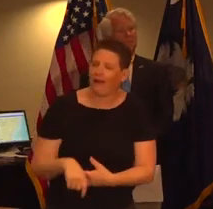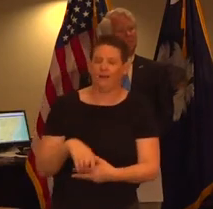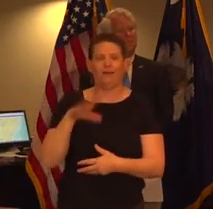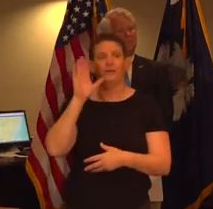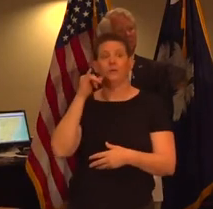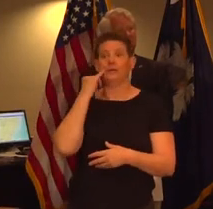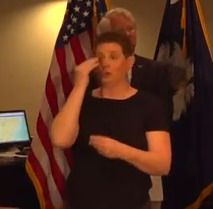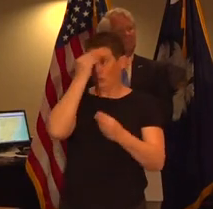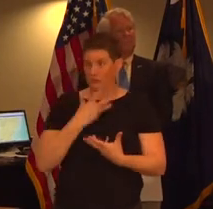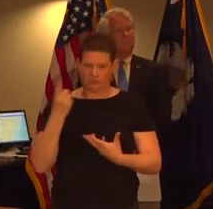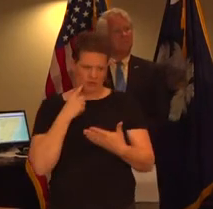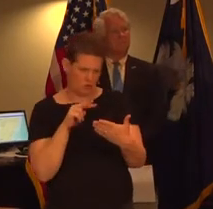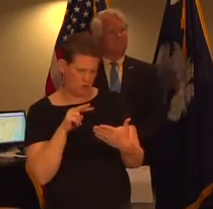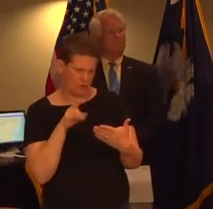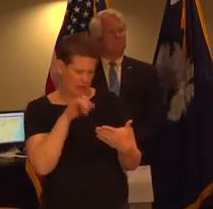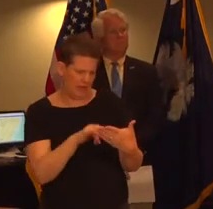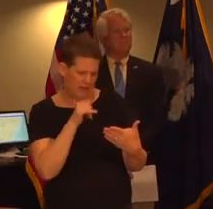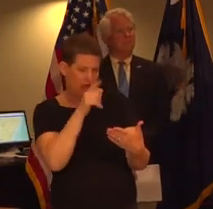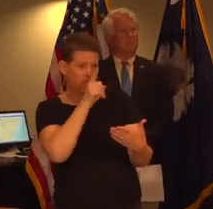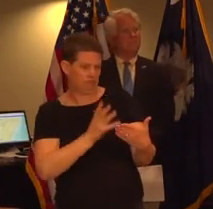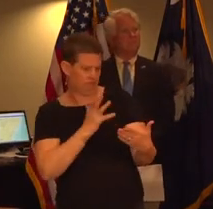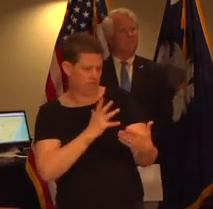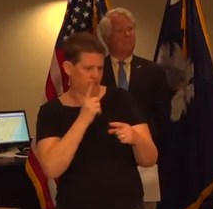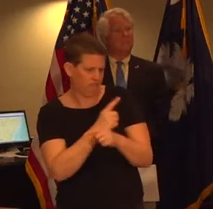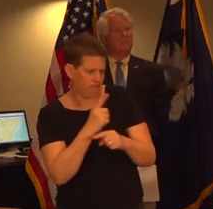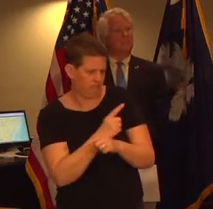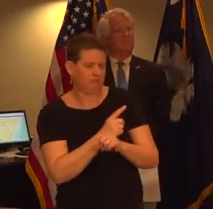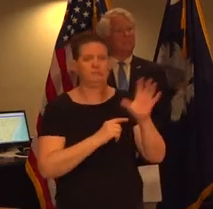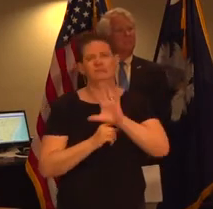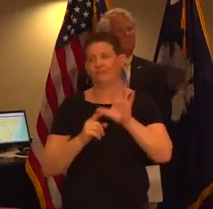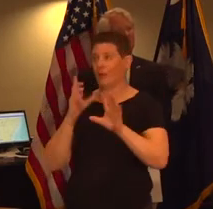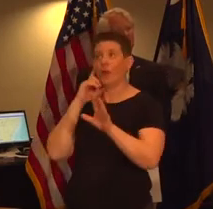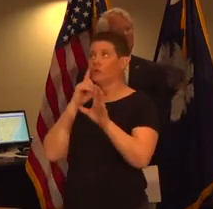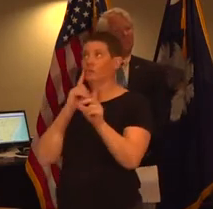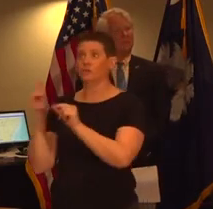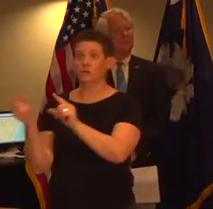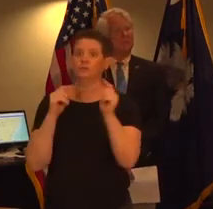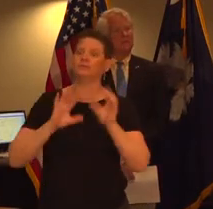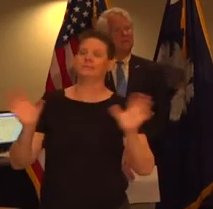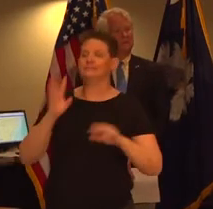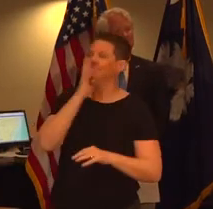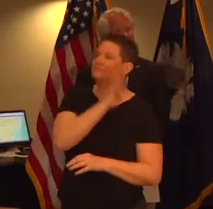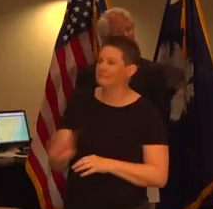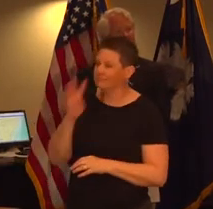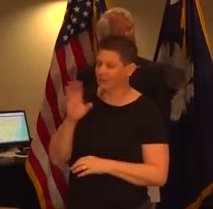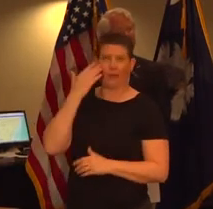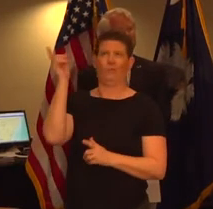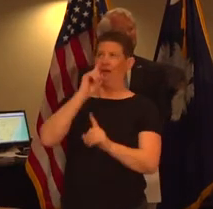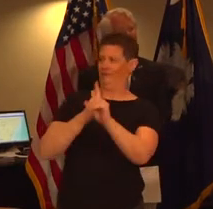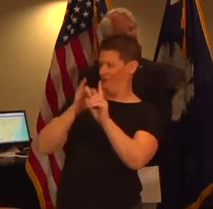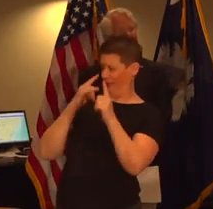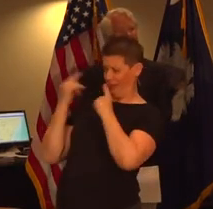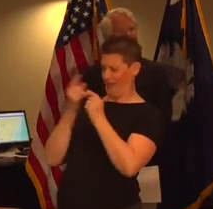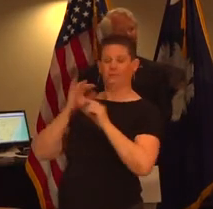only there are a lot of rumors you you wouldn't believe some of the rumors that we hear i don't know where these rumors come from but they